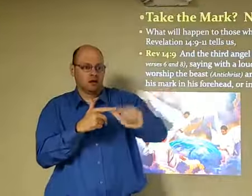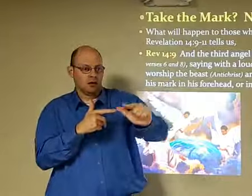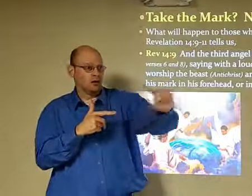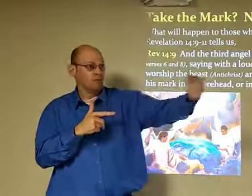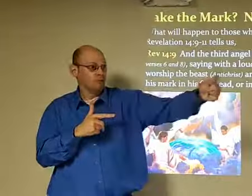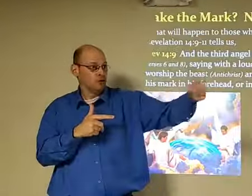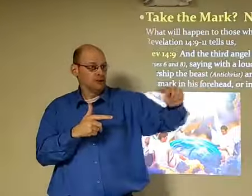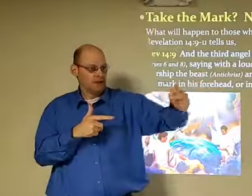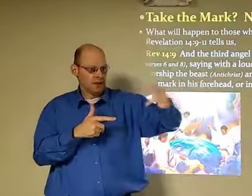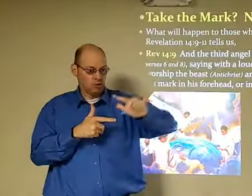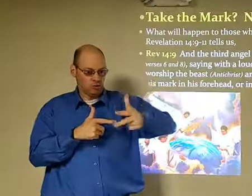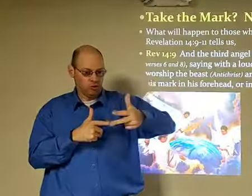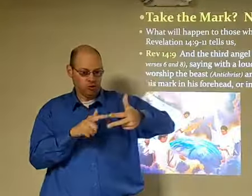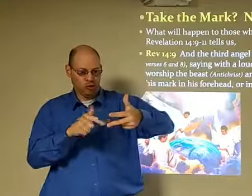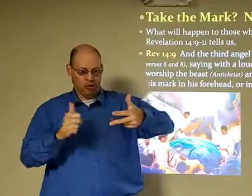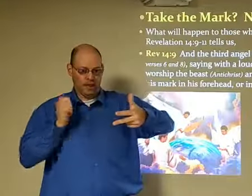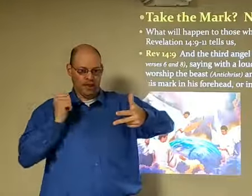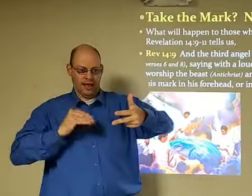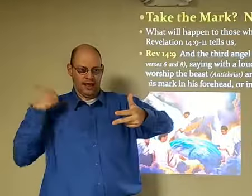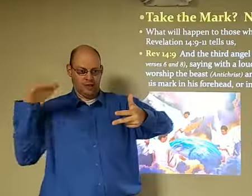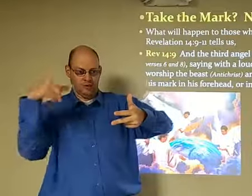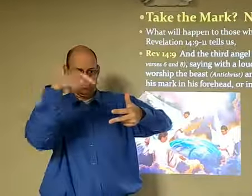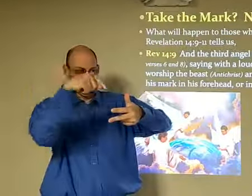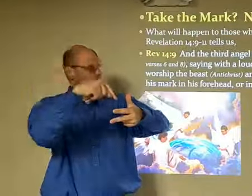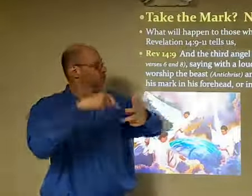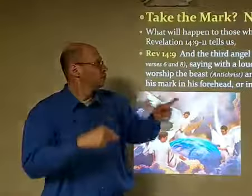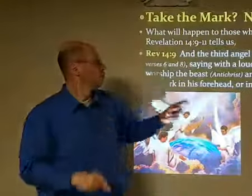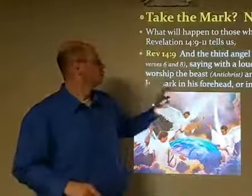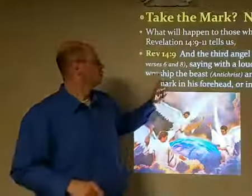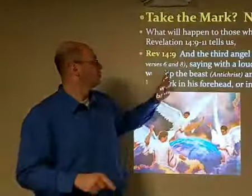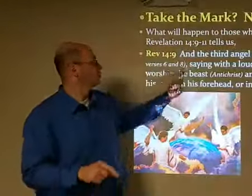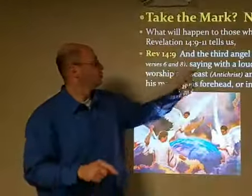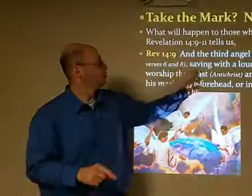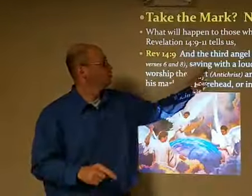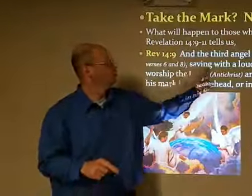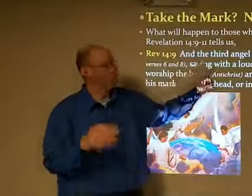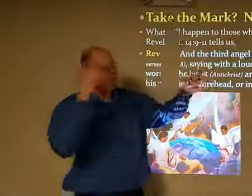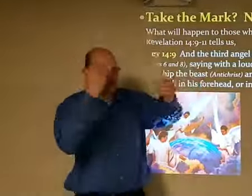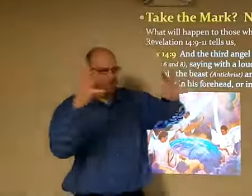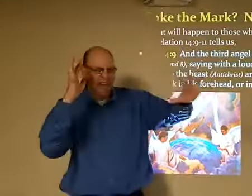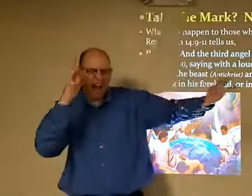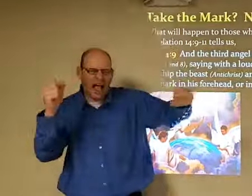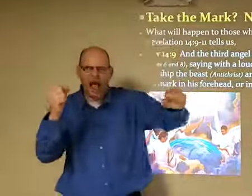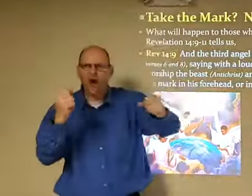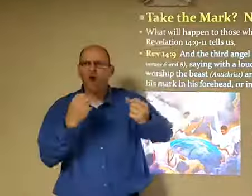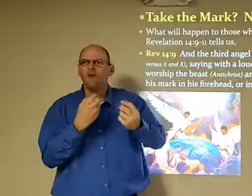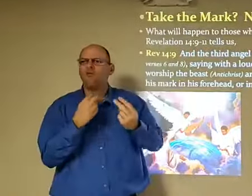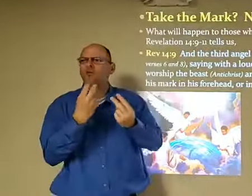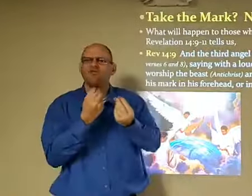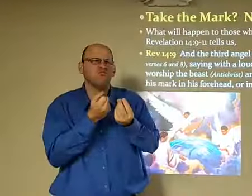So, it, you know, trickles down. So, you have the first angel, second angel. Now, here in verse 9, it's the third angel. Let's read what it says.